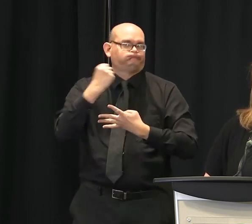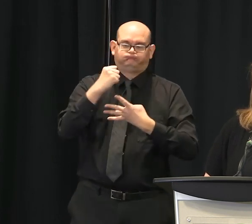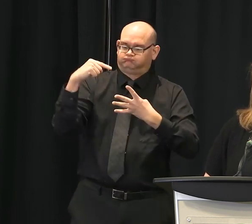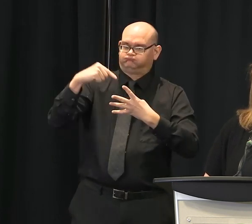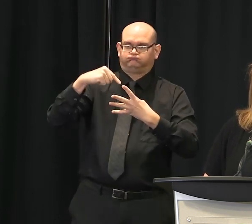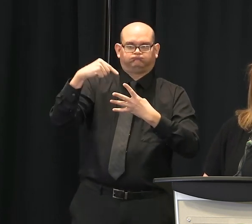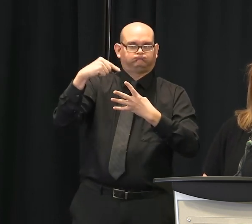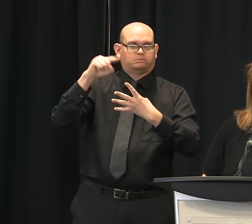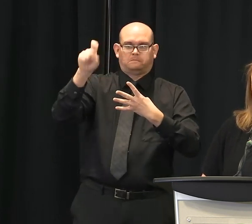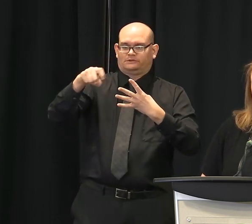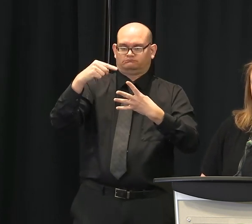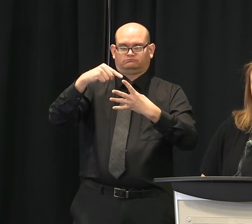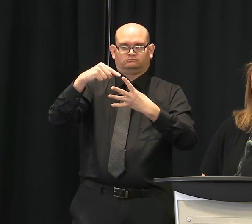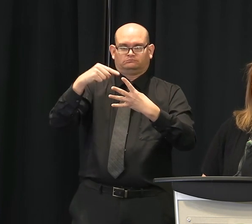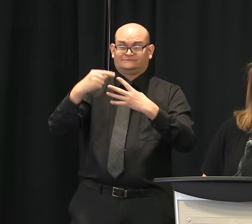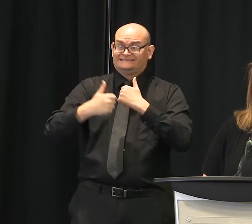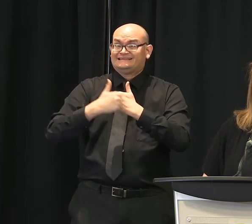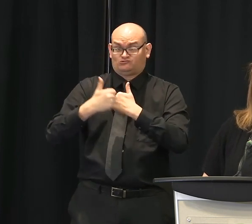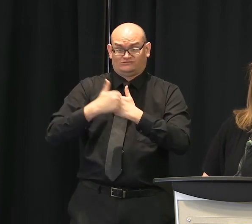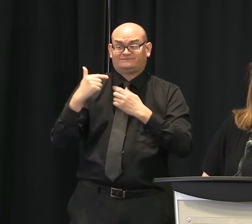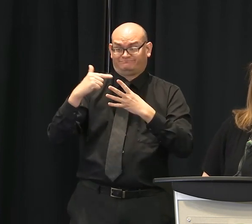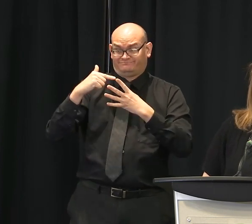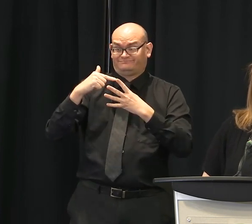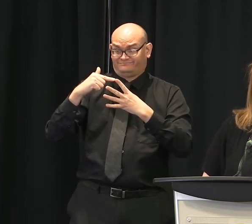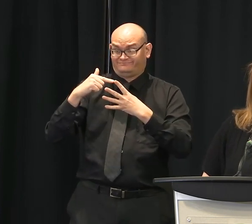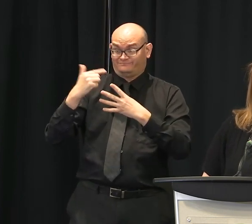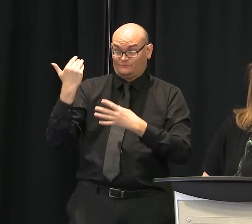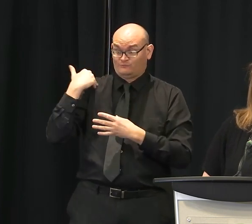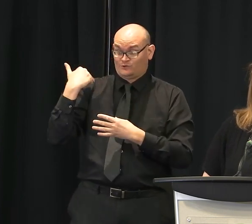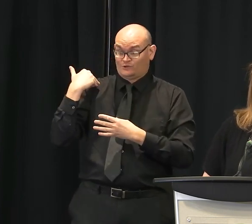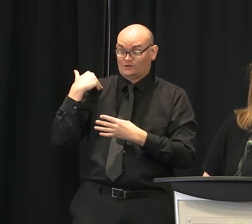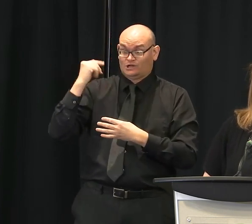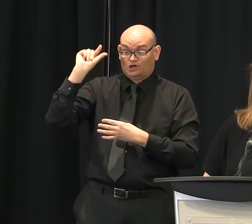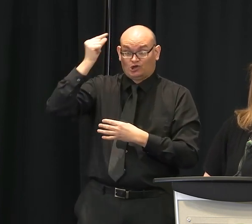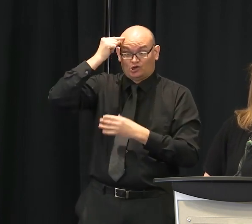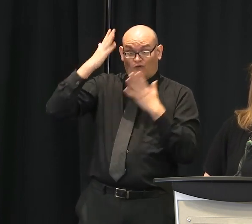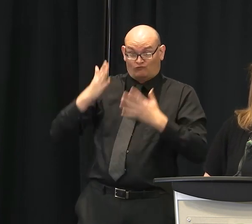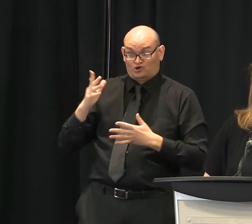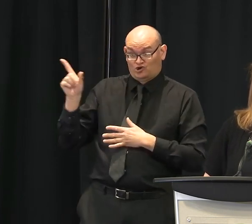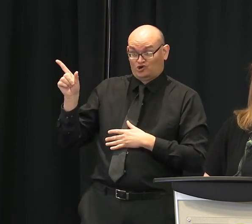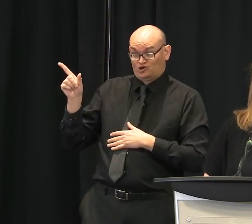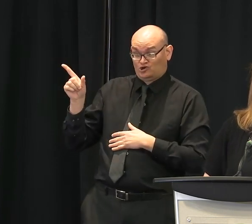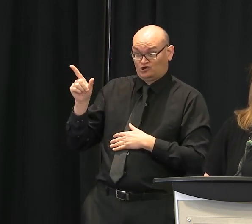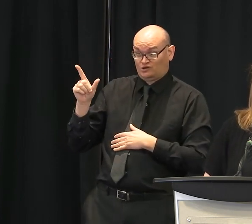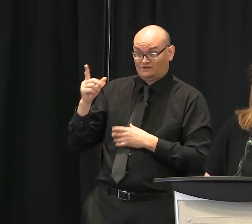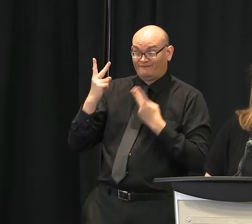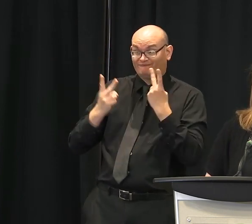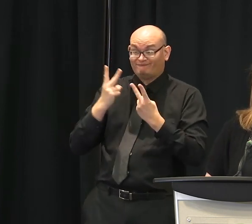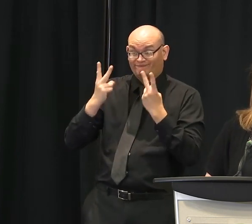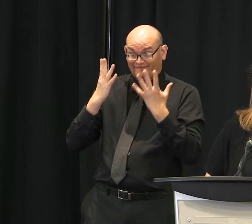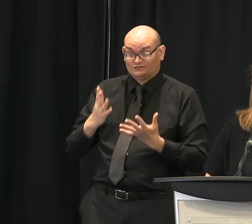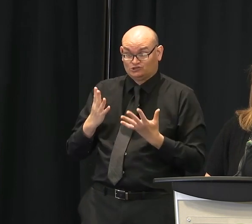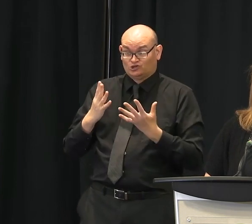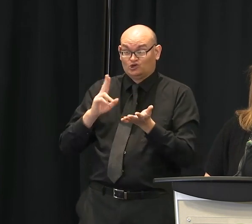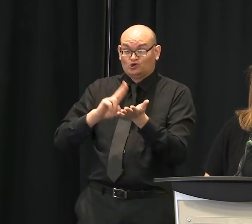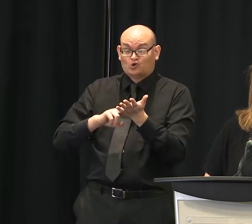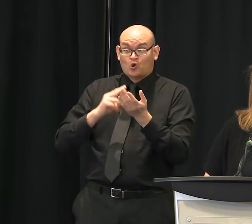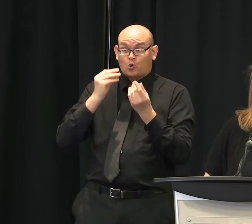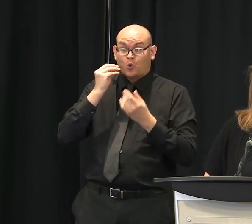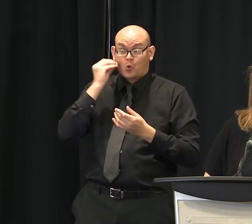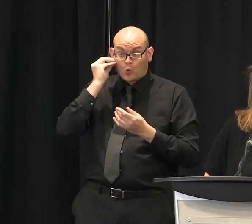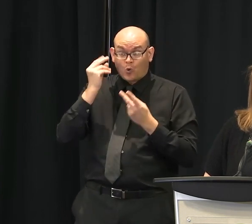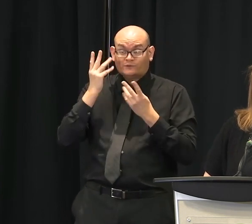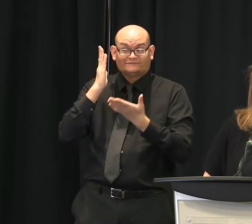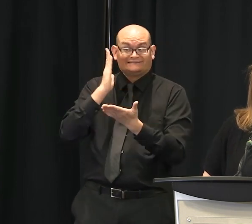public visitation to these types of facilities. But the number of infections among the staff and residents in long-term care facilities continues to